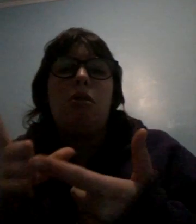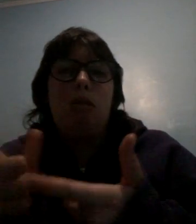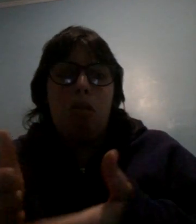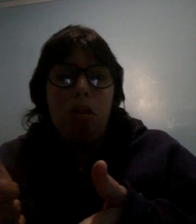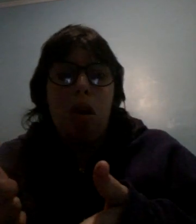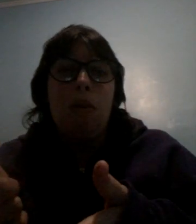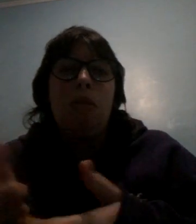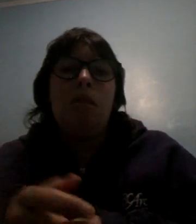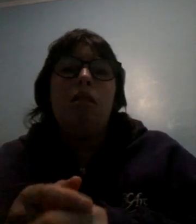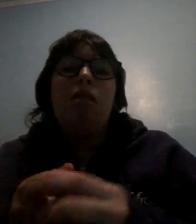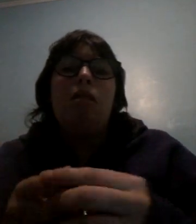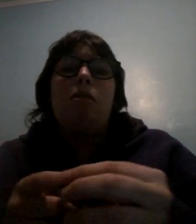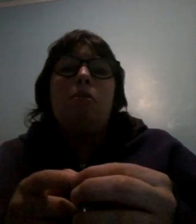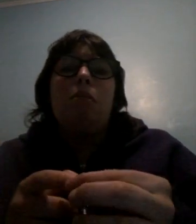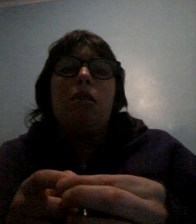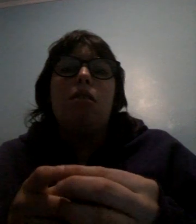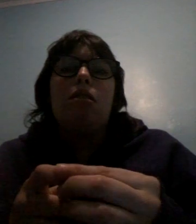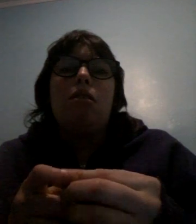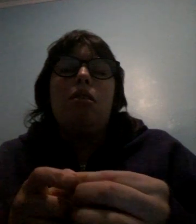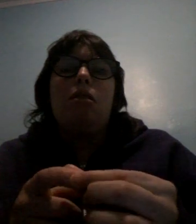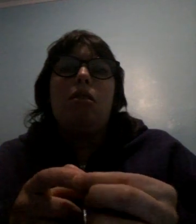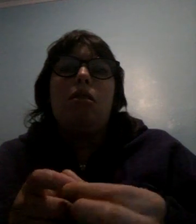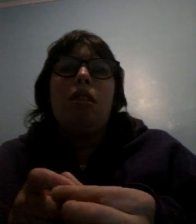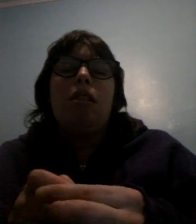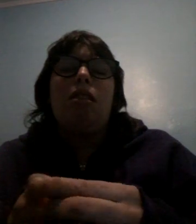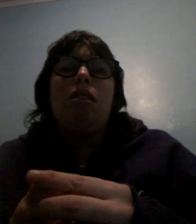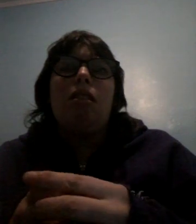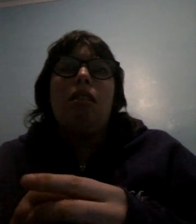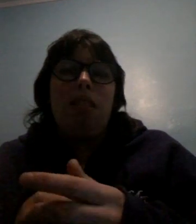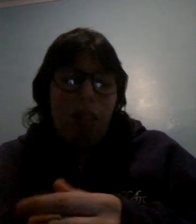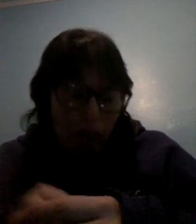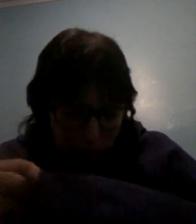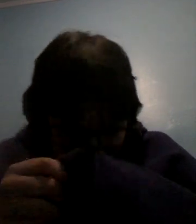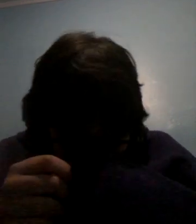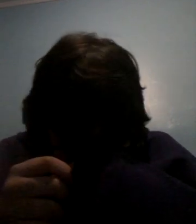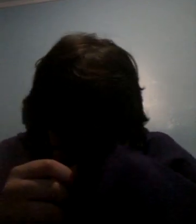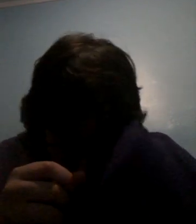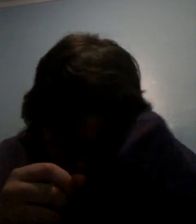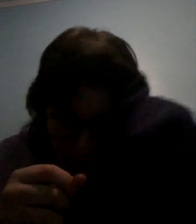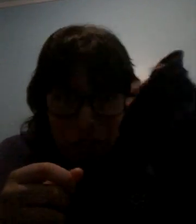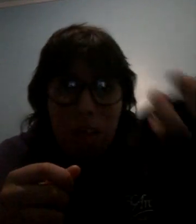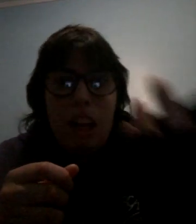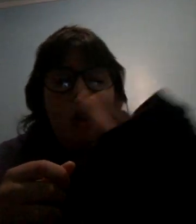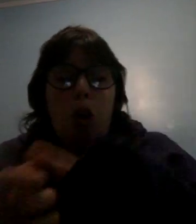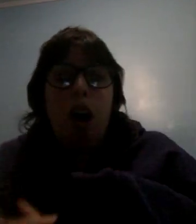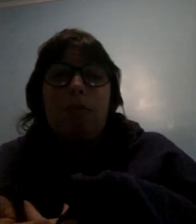do go but like like like every time I'm on my feet a lot